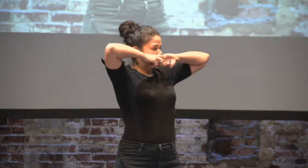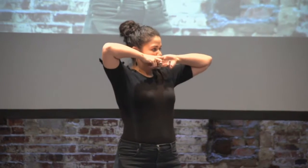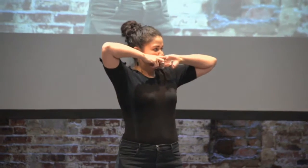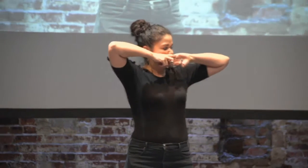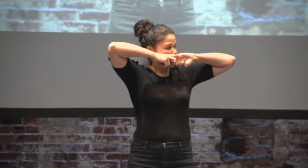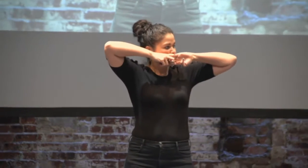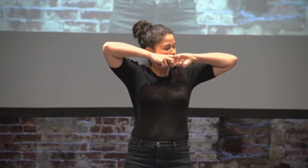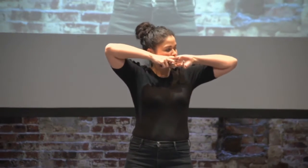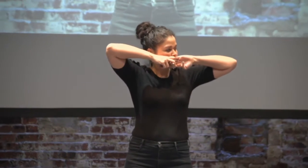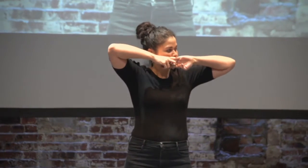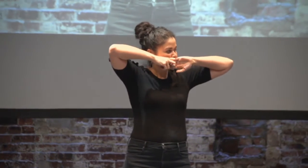Everyone ready?